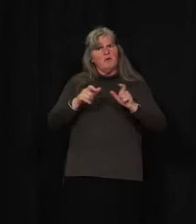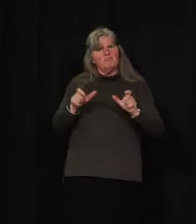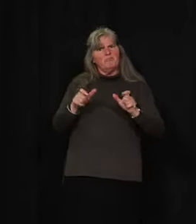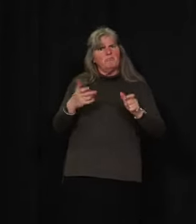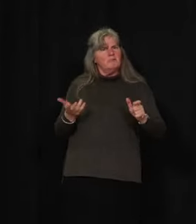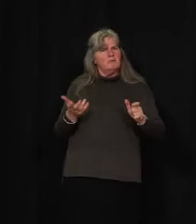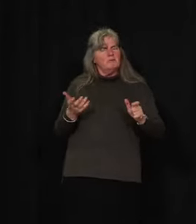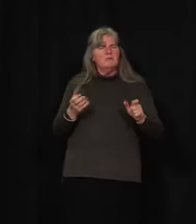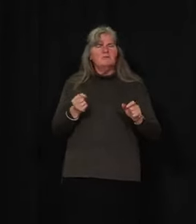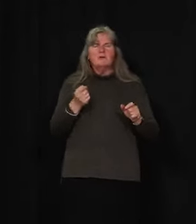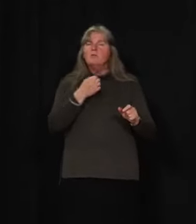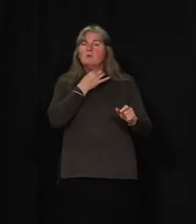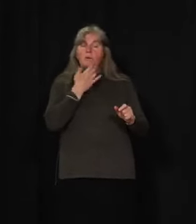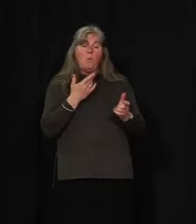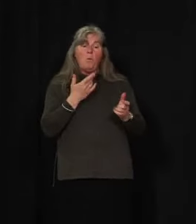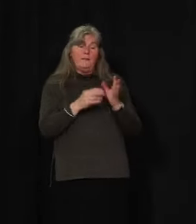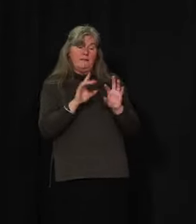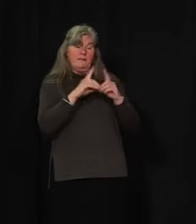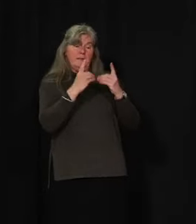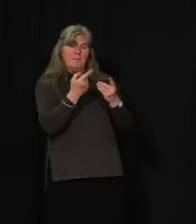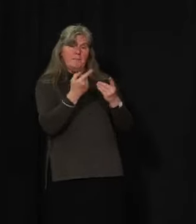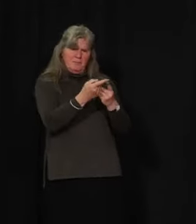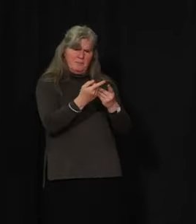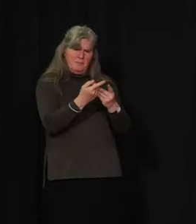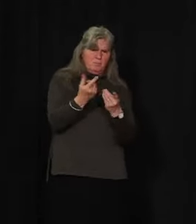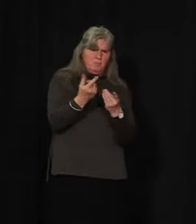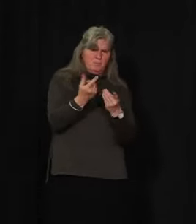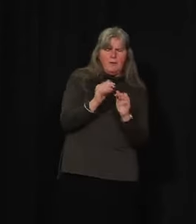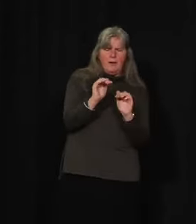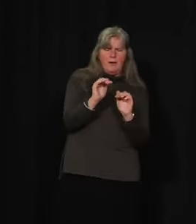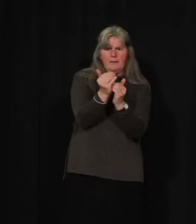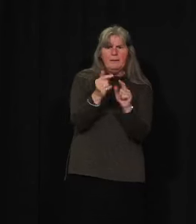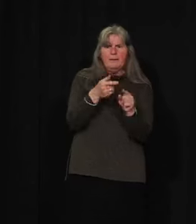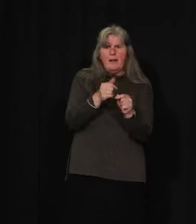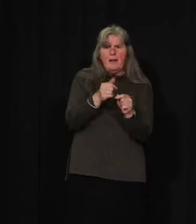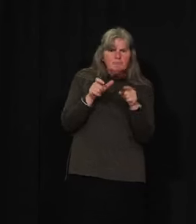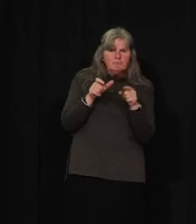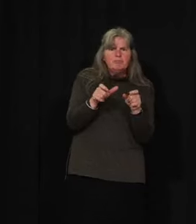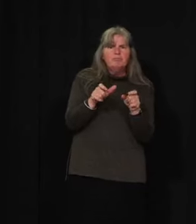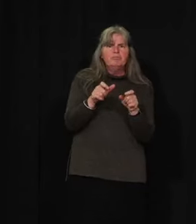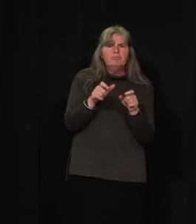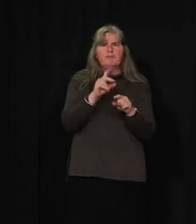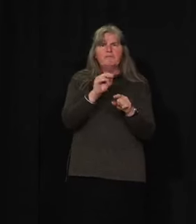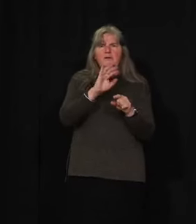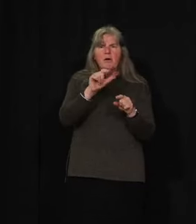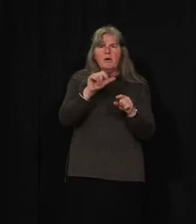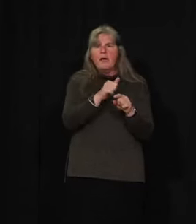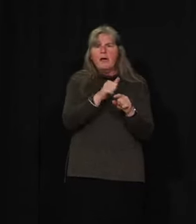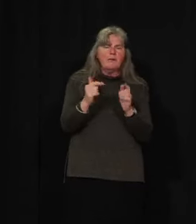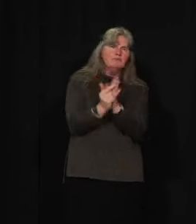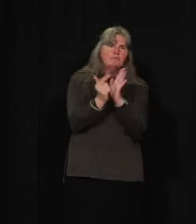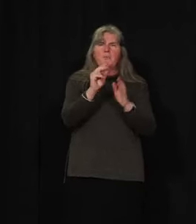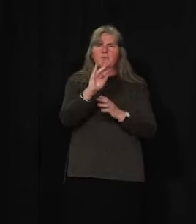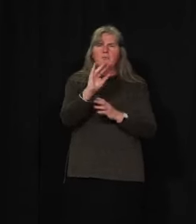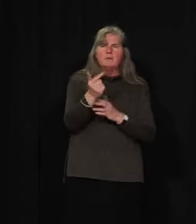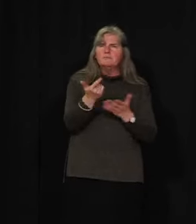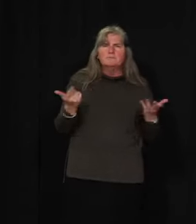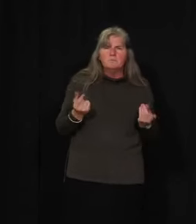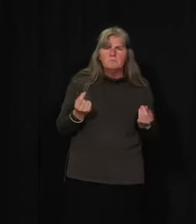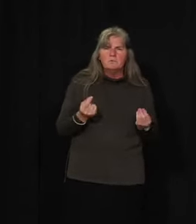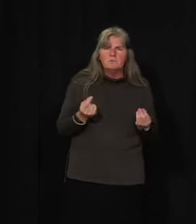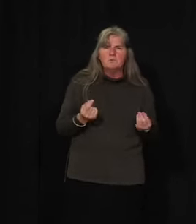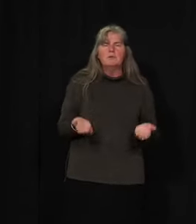being done by the various departments to address the issues of fentanyl and illicit drugs? And then related to these, there's also questions about